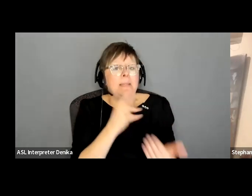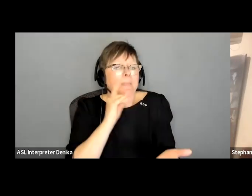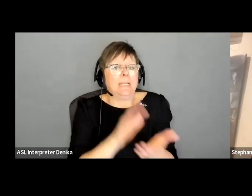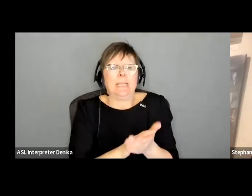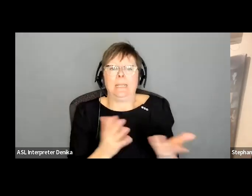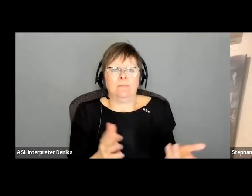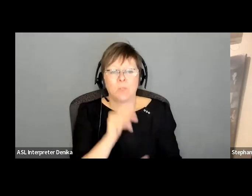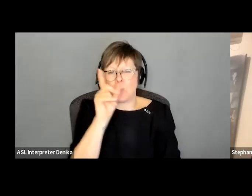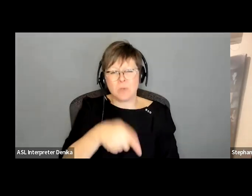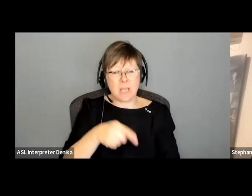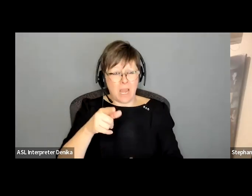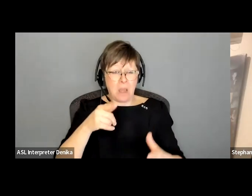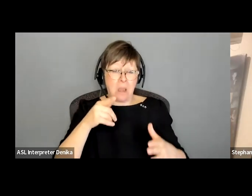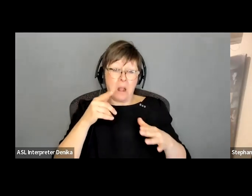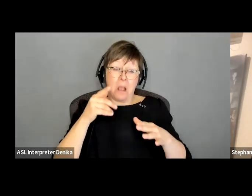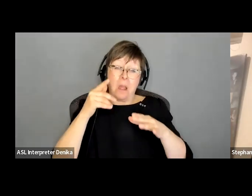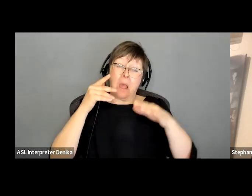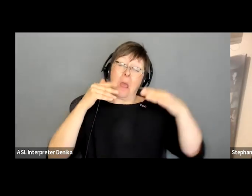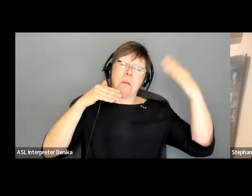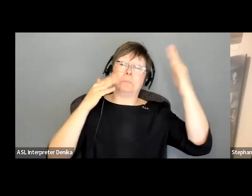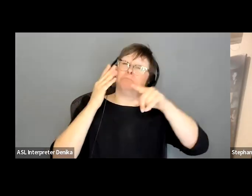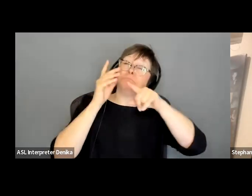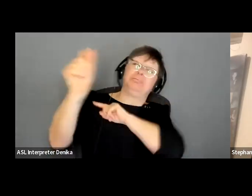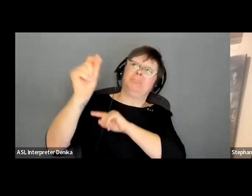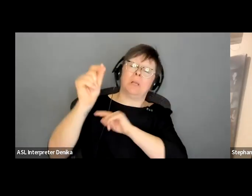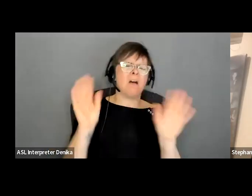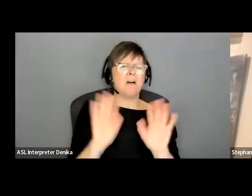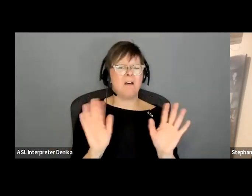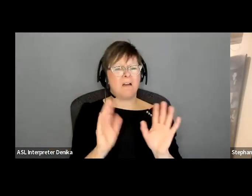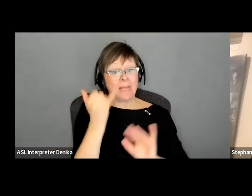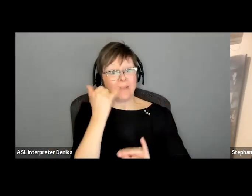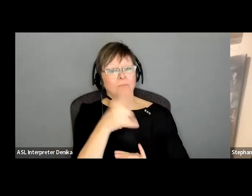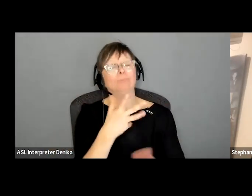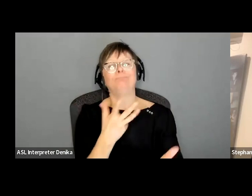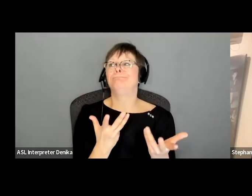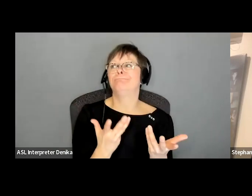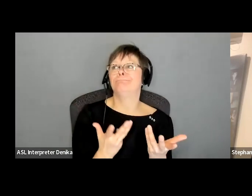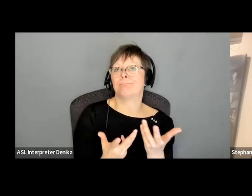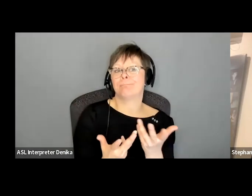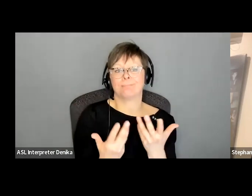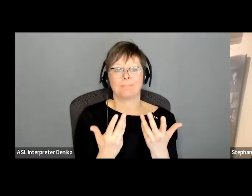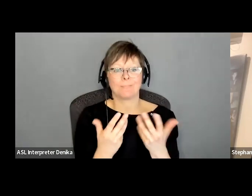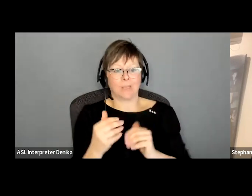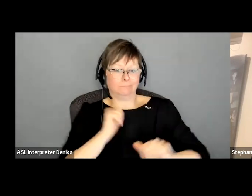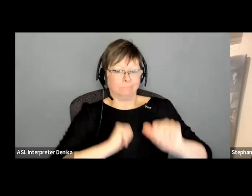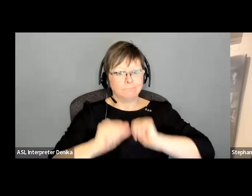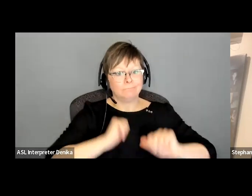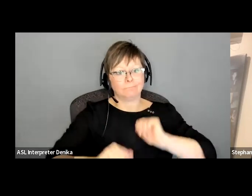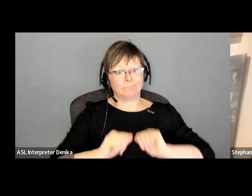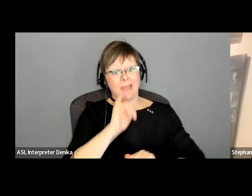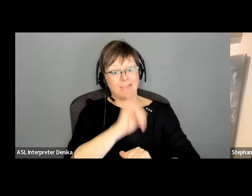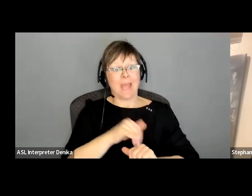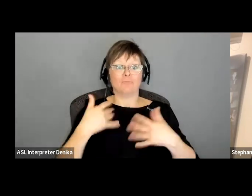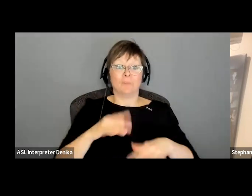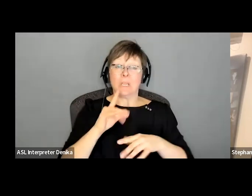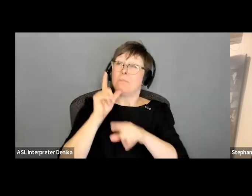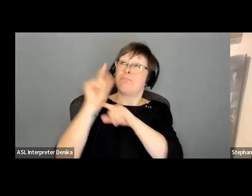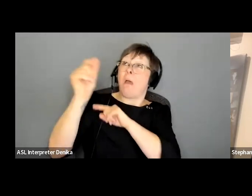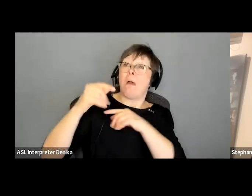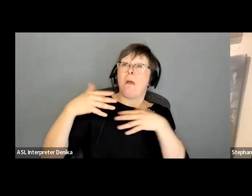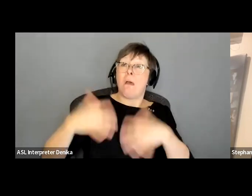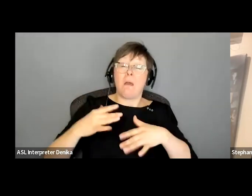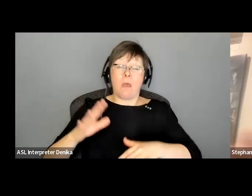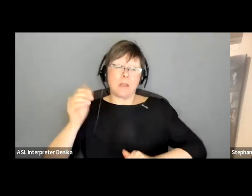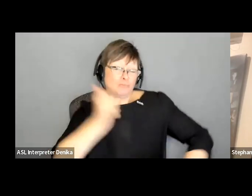over the top but if you are playing a role that maybe is more character or over the top if you're doing it for tv and film it